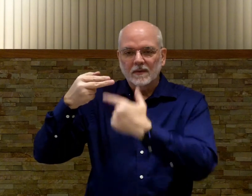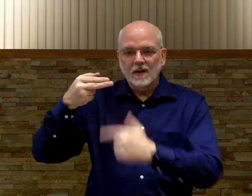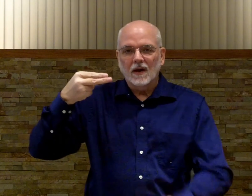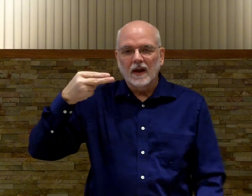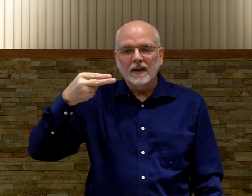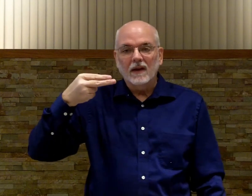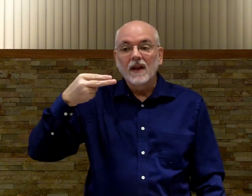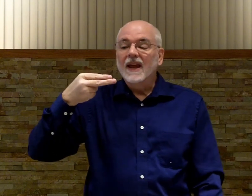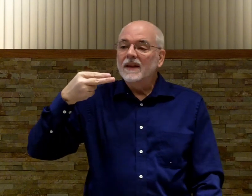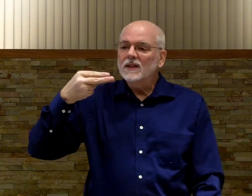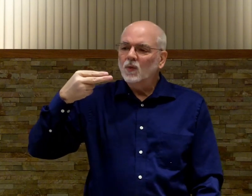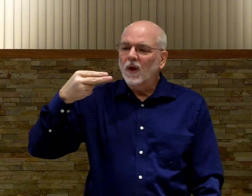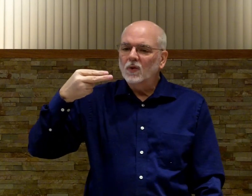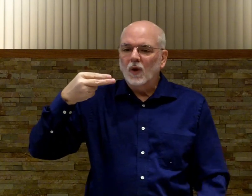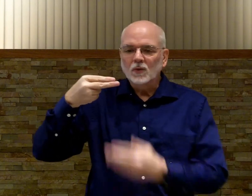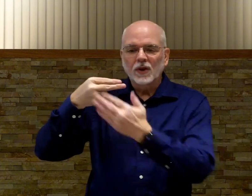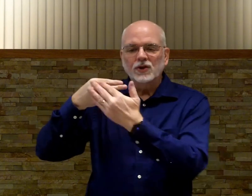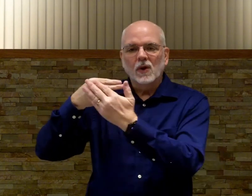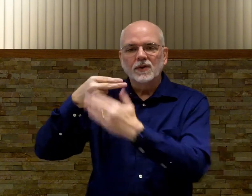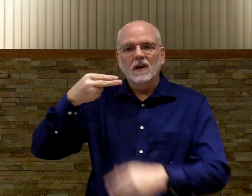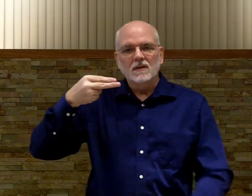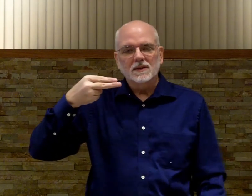are laying down. And this is one of those ones where you show the knuckles.